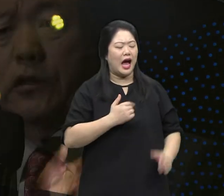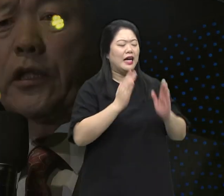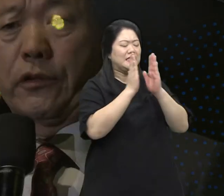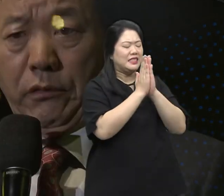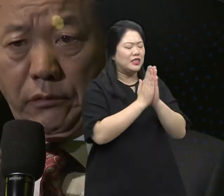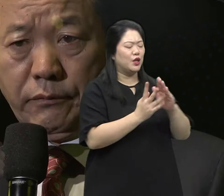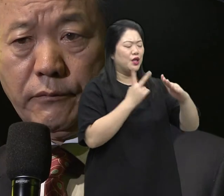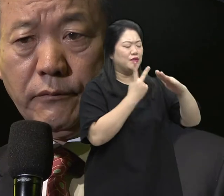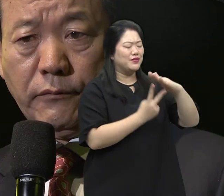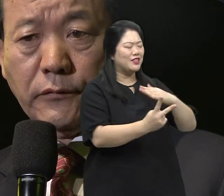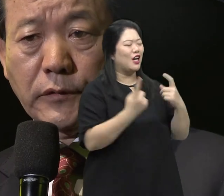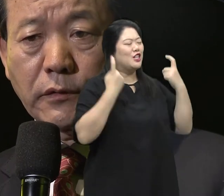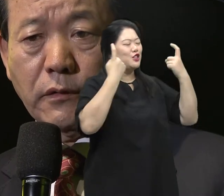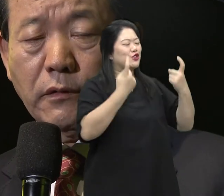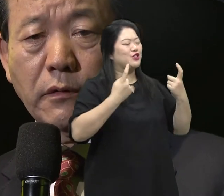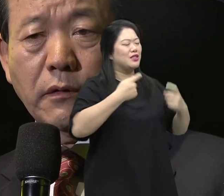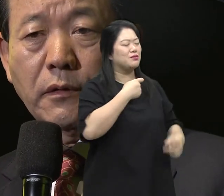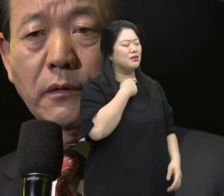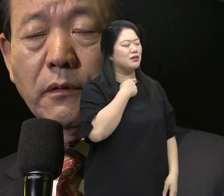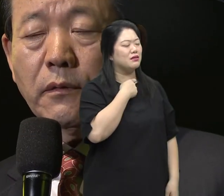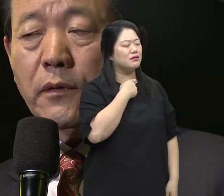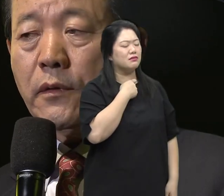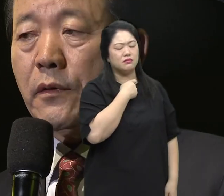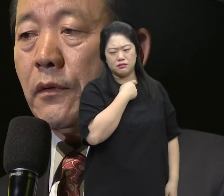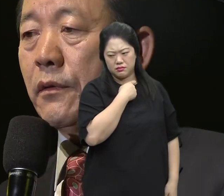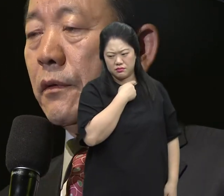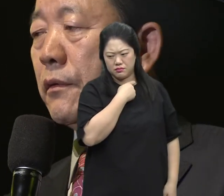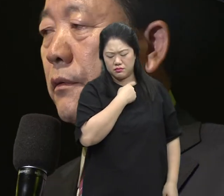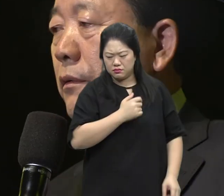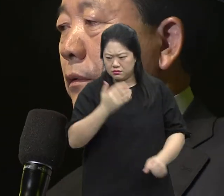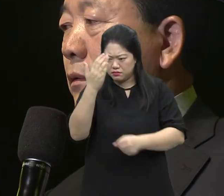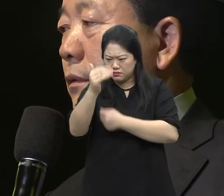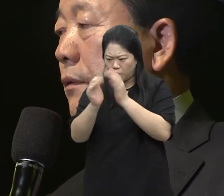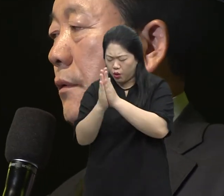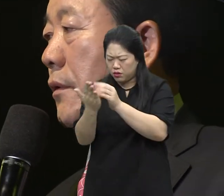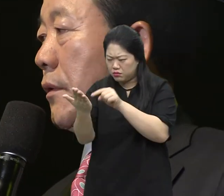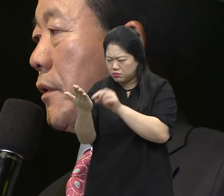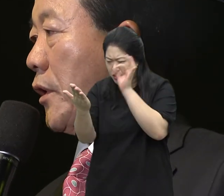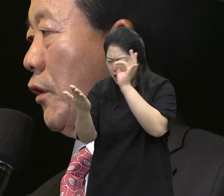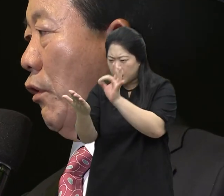I realized that that was the covenant of the early church of Mark's upper room. That was